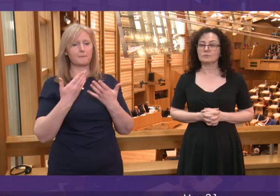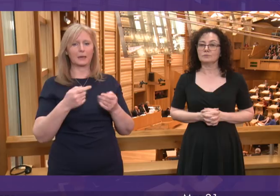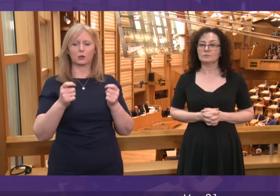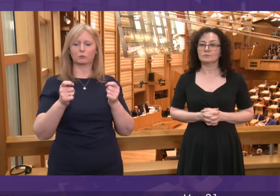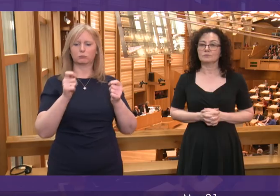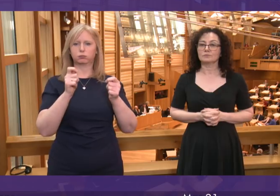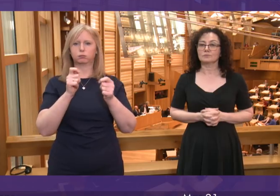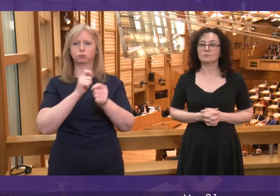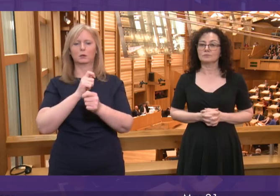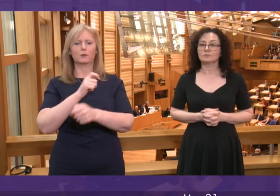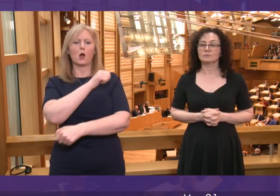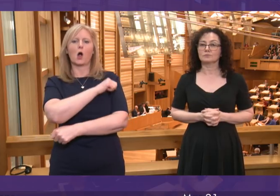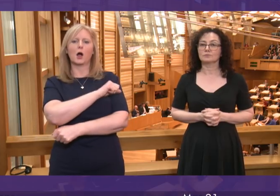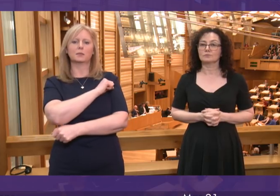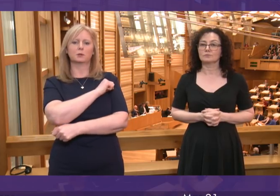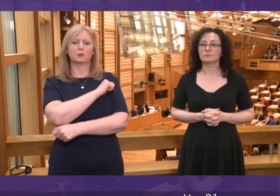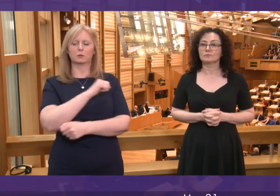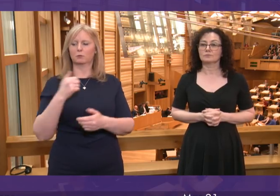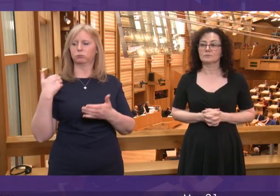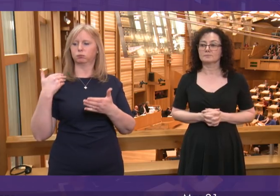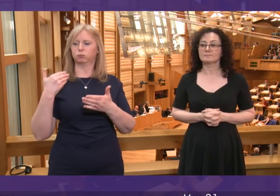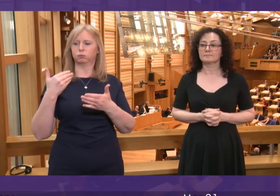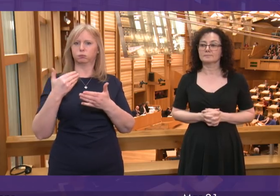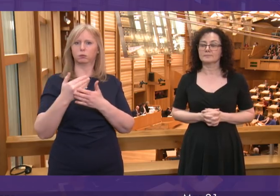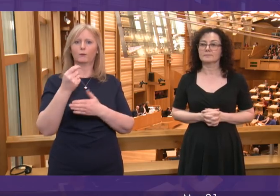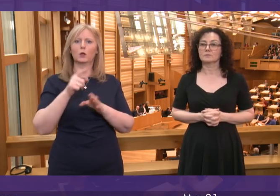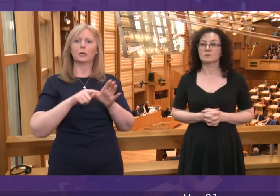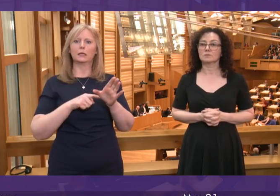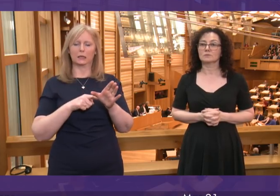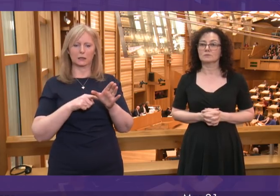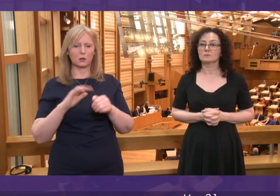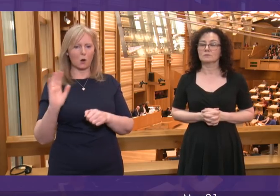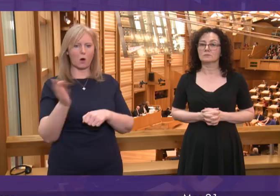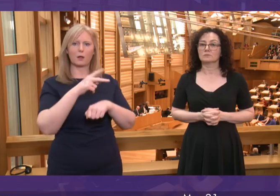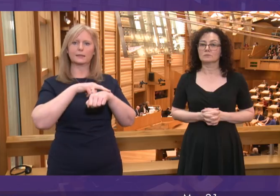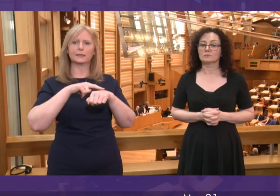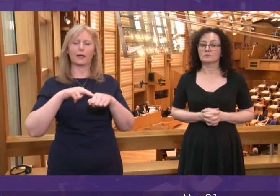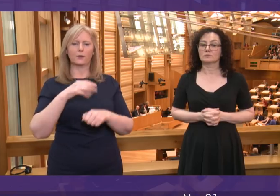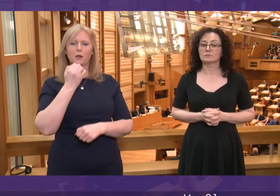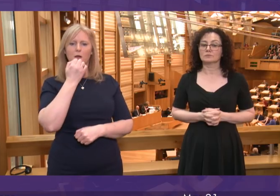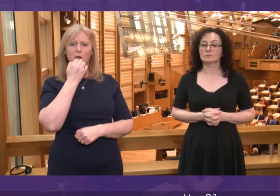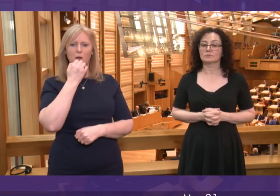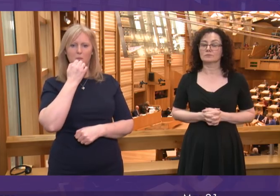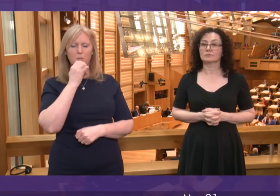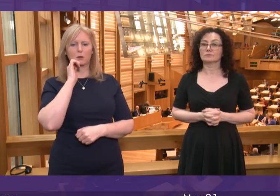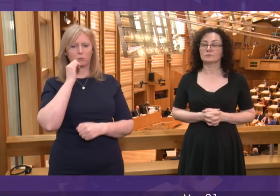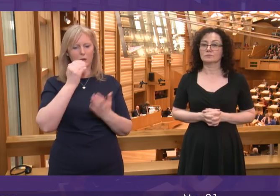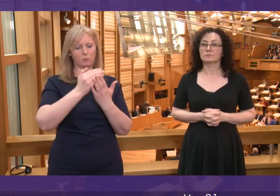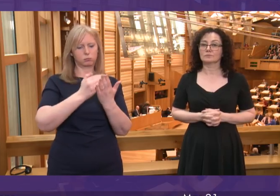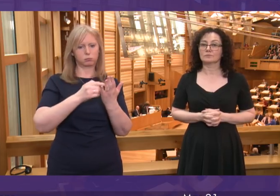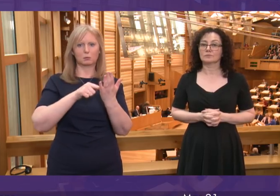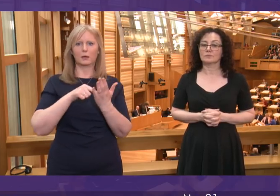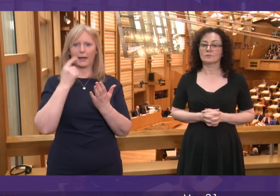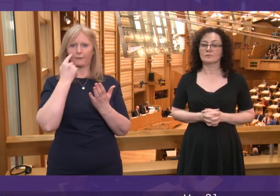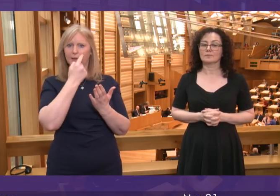configuration of Glasgow hospitals over the last number of years and the overall staffing numbers will undoubtedly reflect that. The